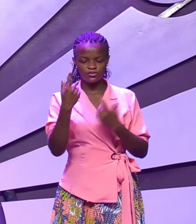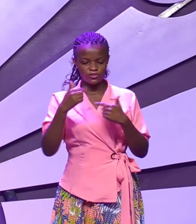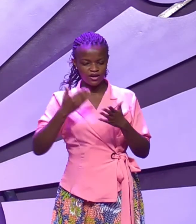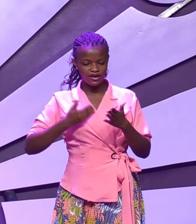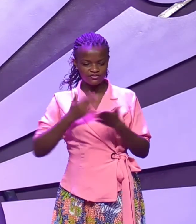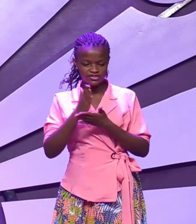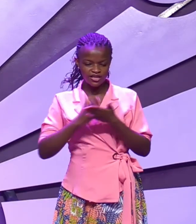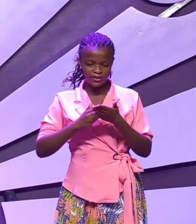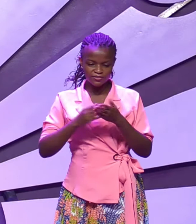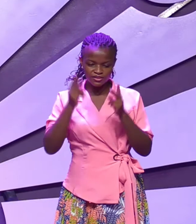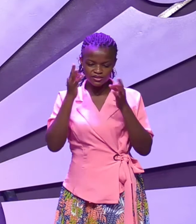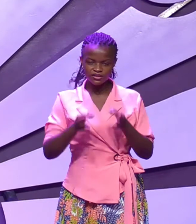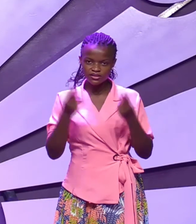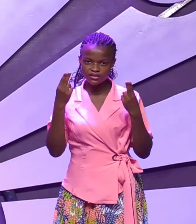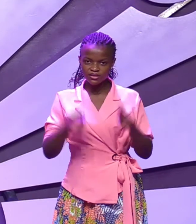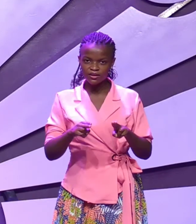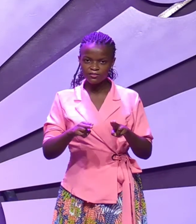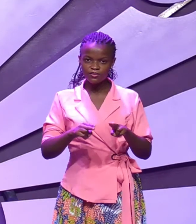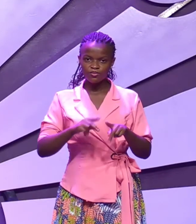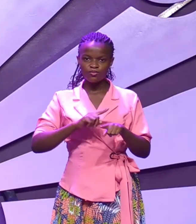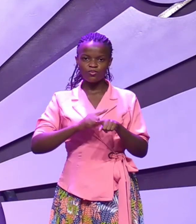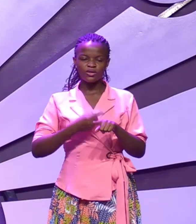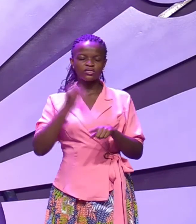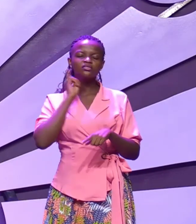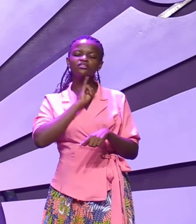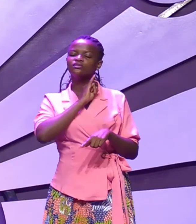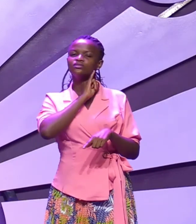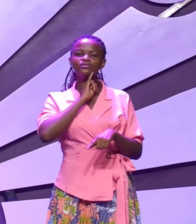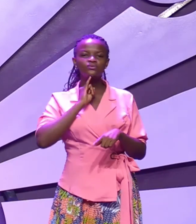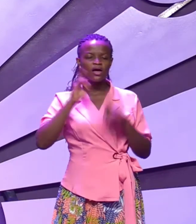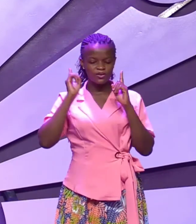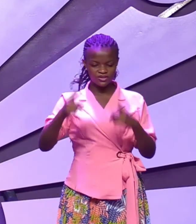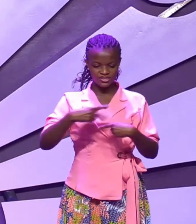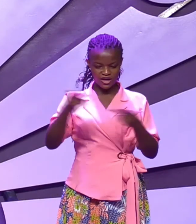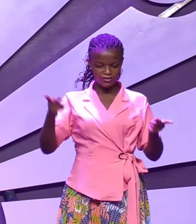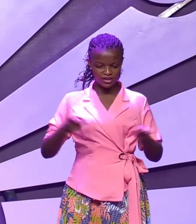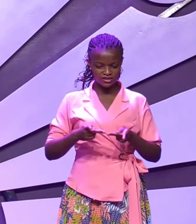where Israel came to a place where there was no water